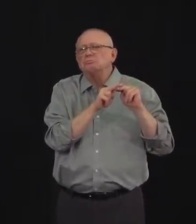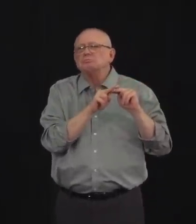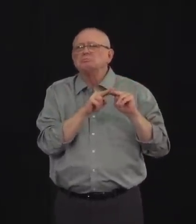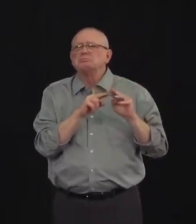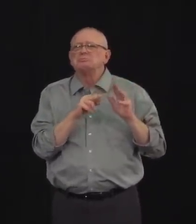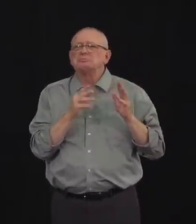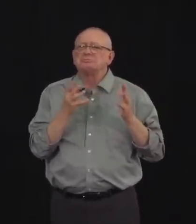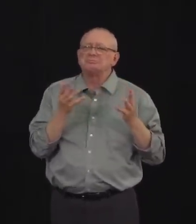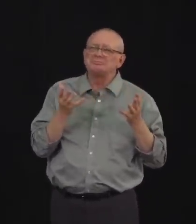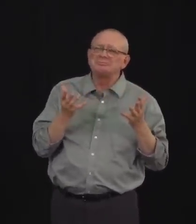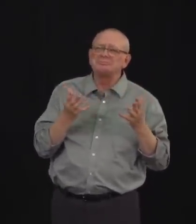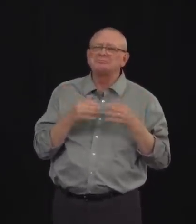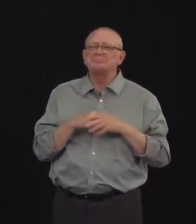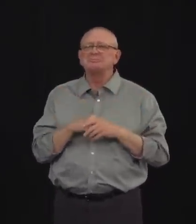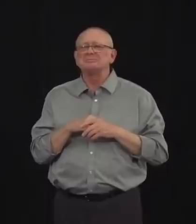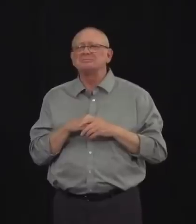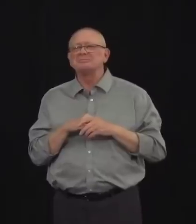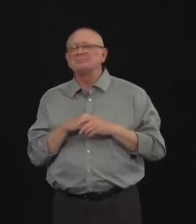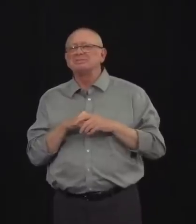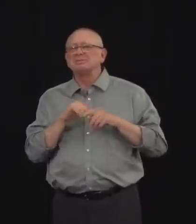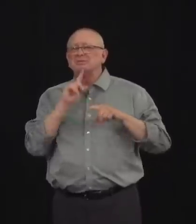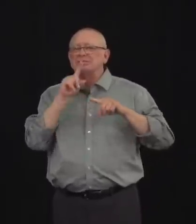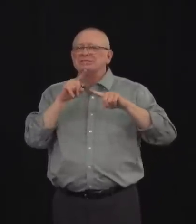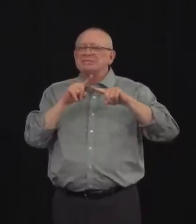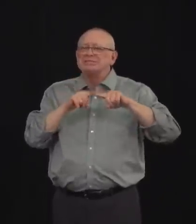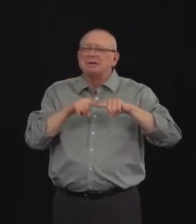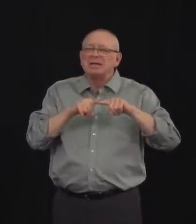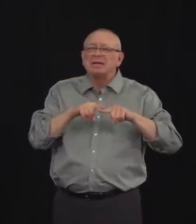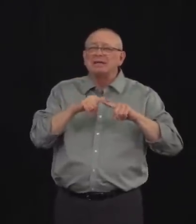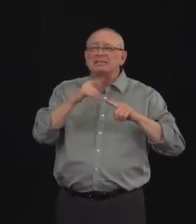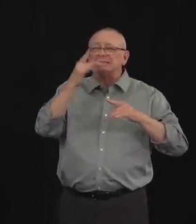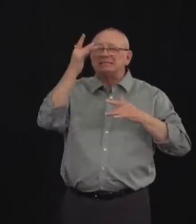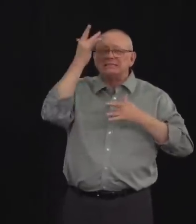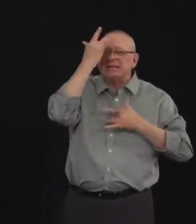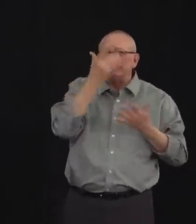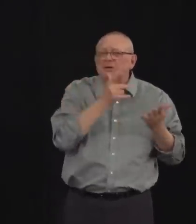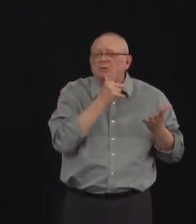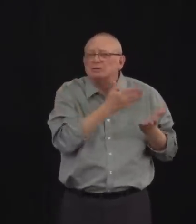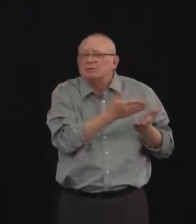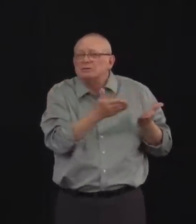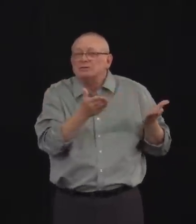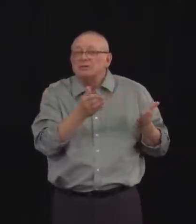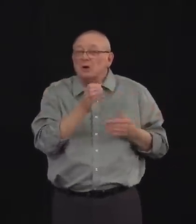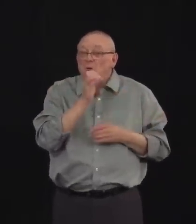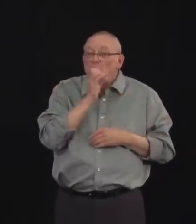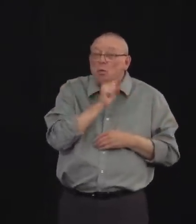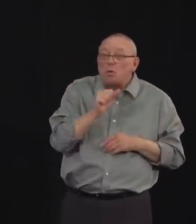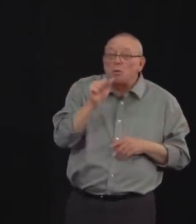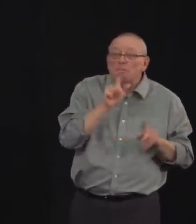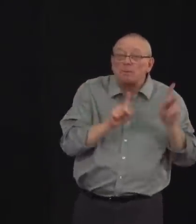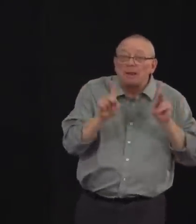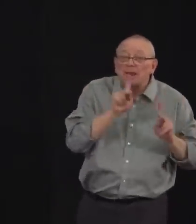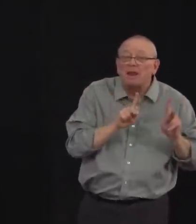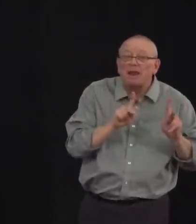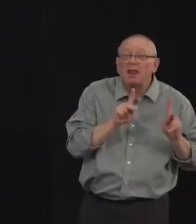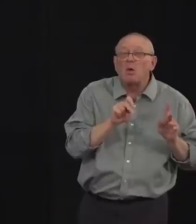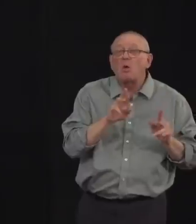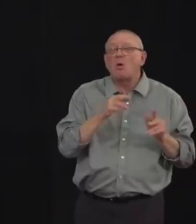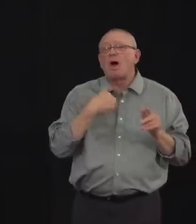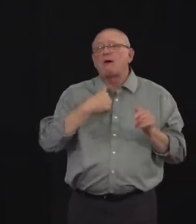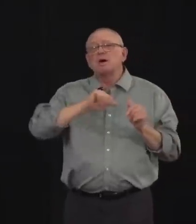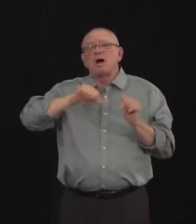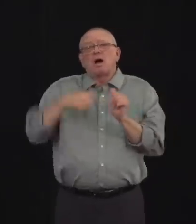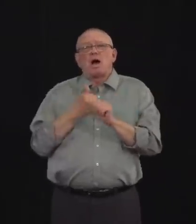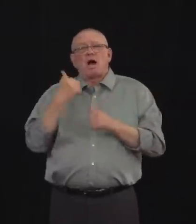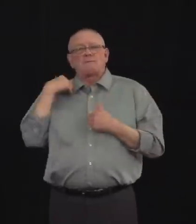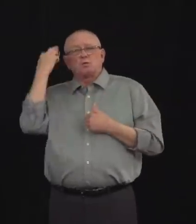is exposed and is infected with the virus. So those who are older, who have medical conditions, are at higher risk of